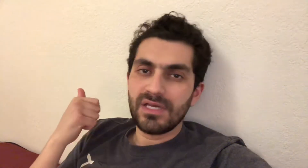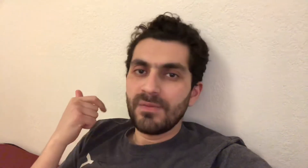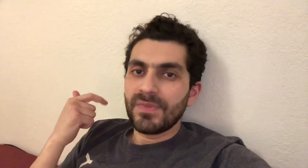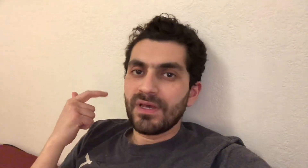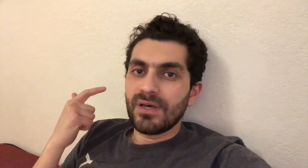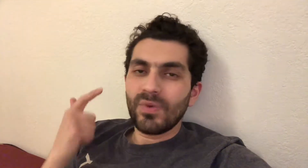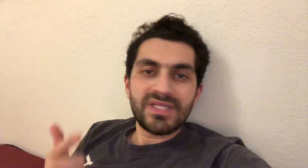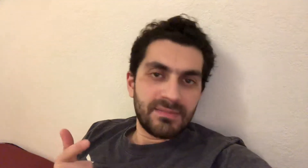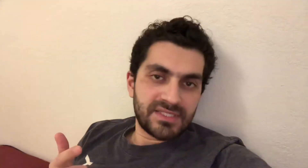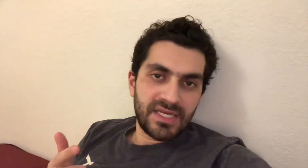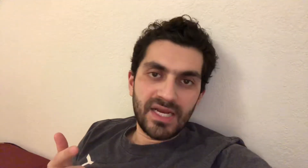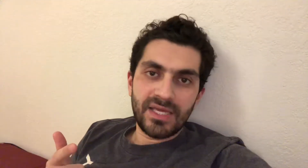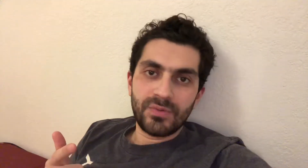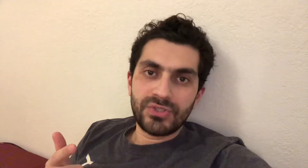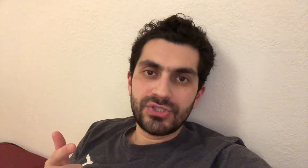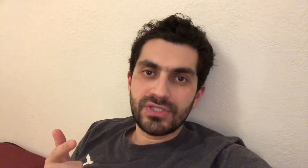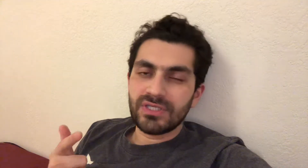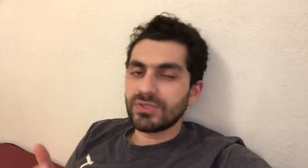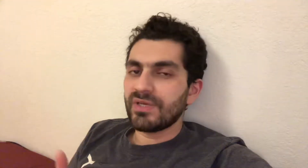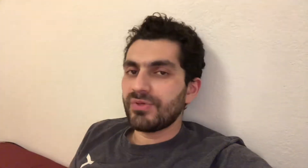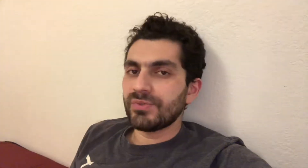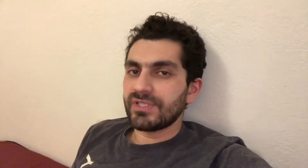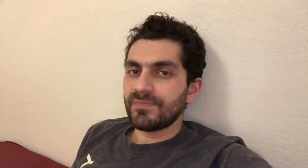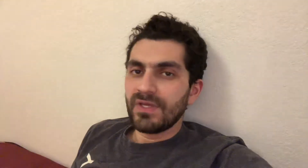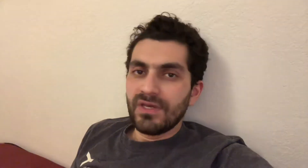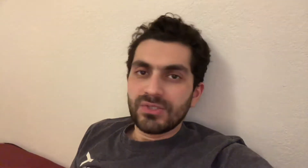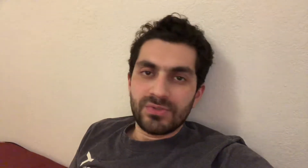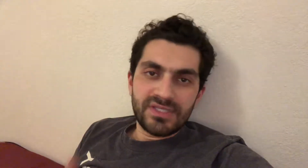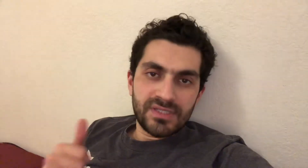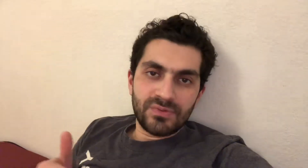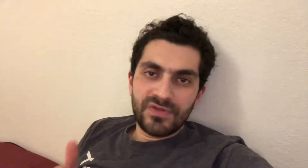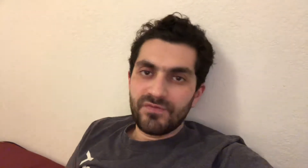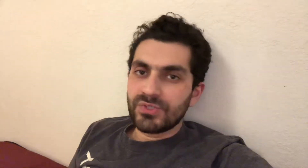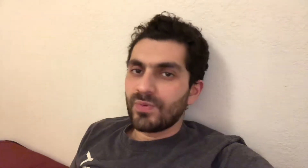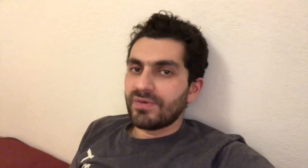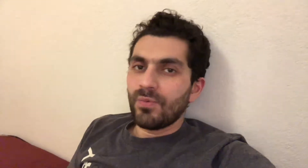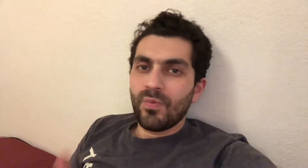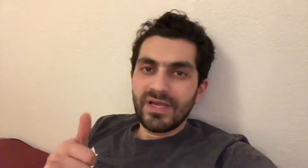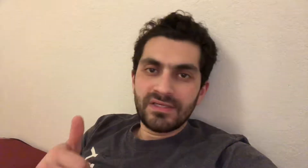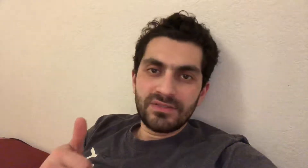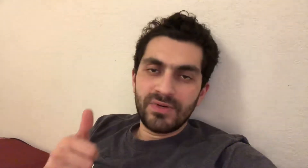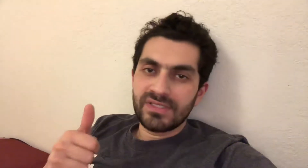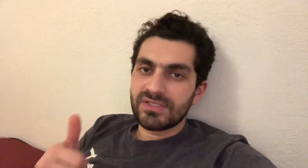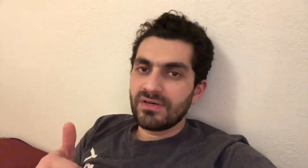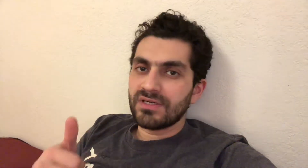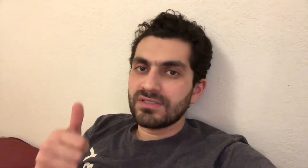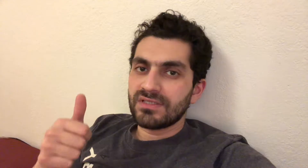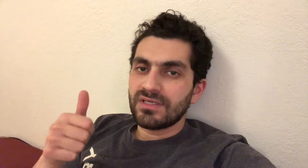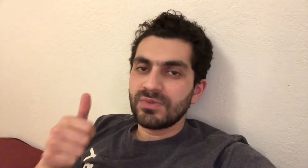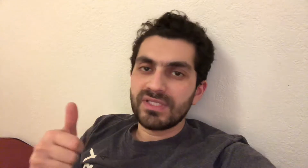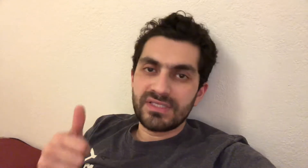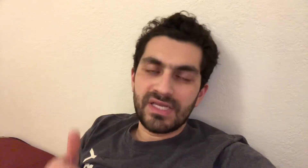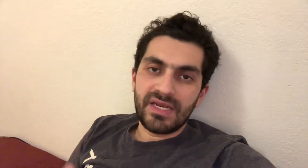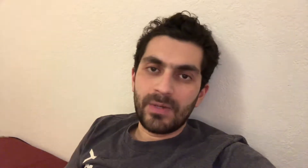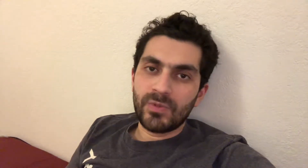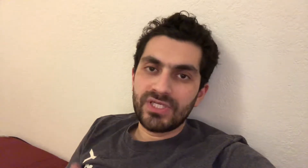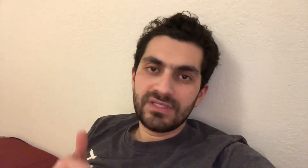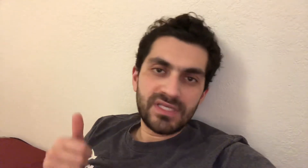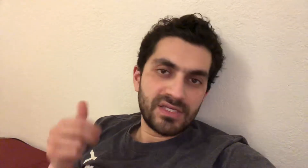what type of sign language should I be using. So let's start with the first one. When do I start using the sign language and this has